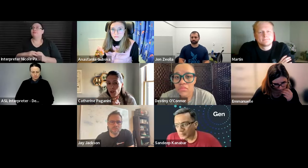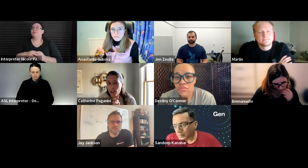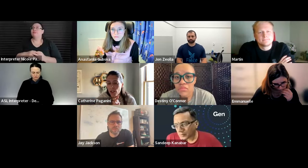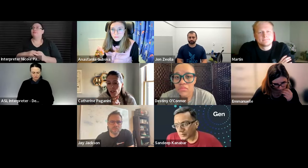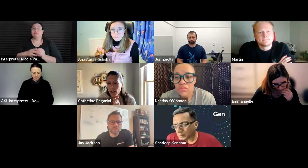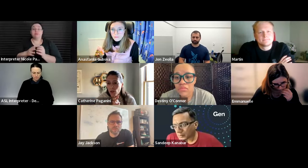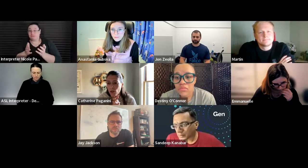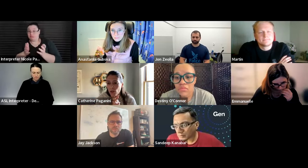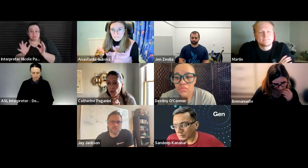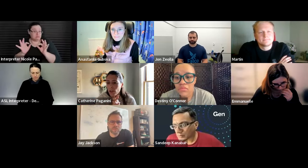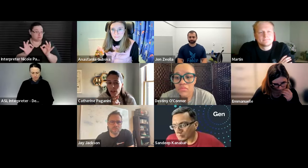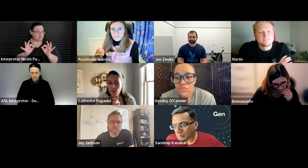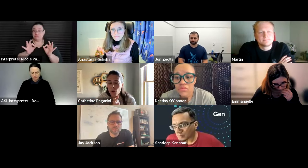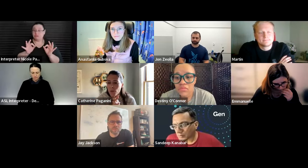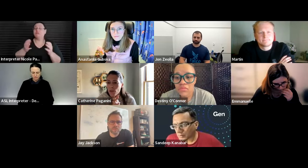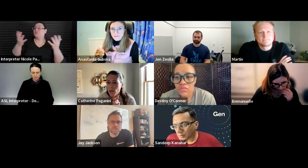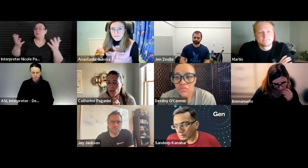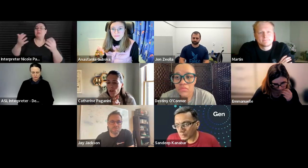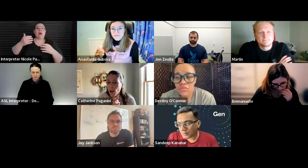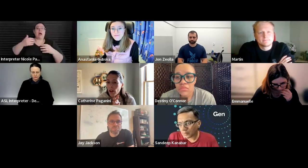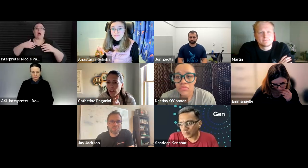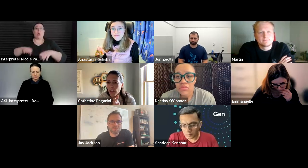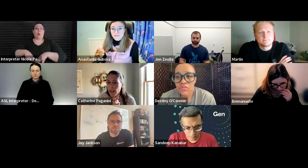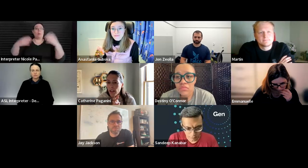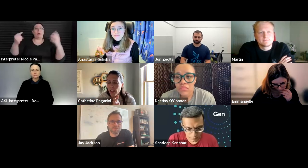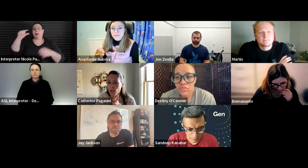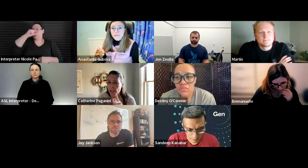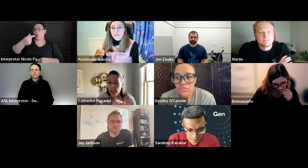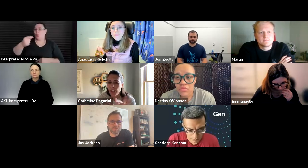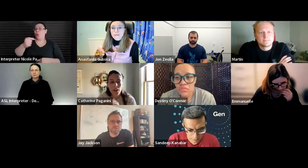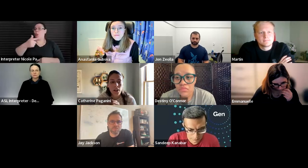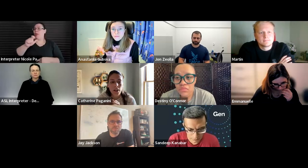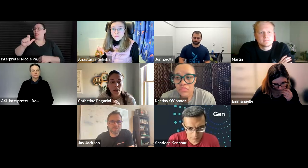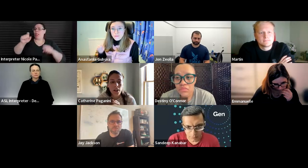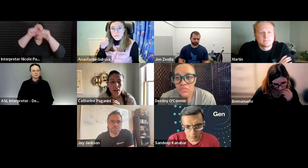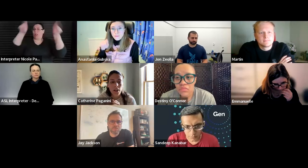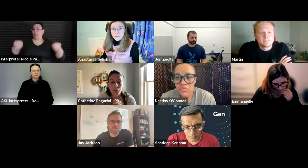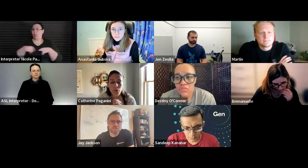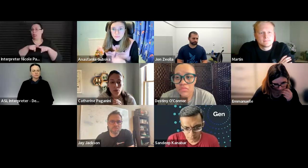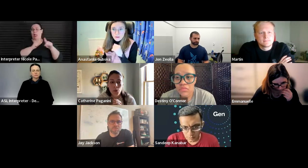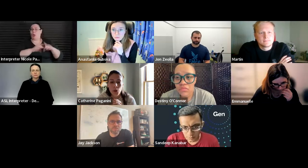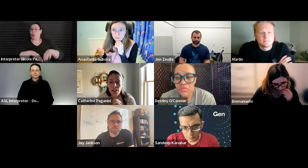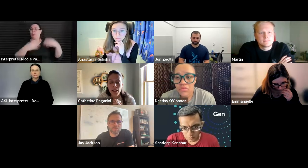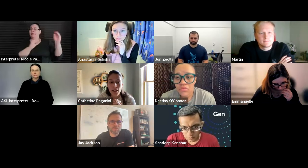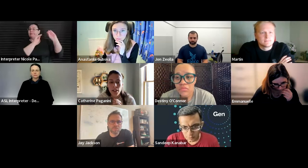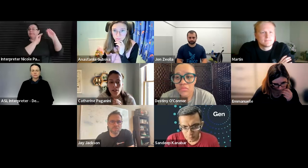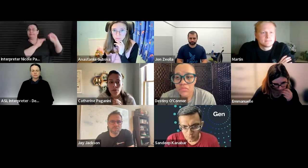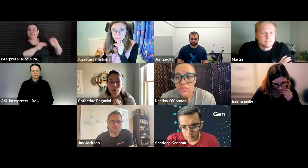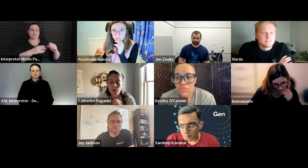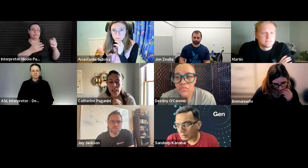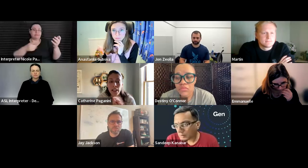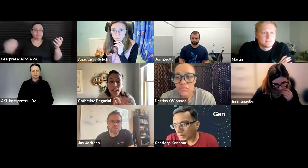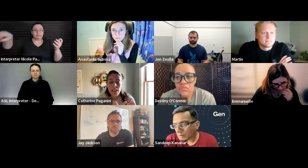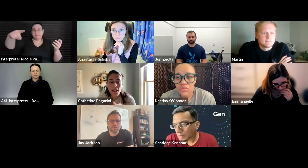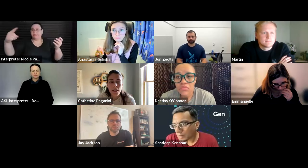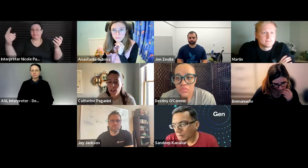that sounds good i think i'm just gonna start a google uh forms doc and then we can just like um put it